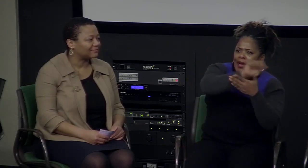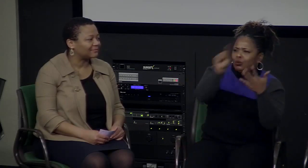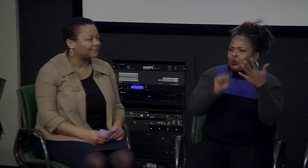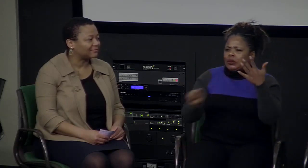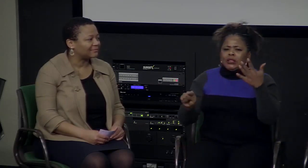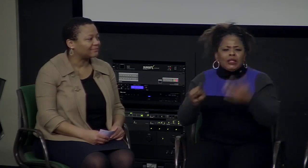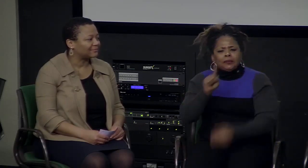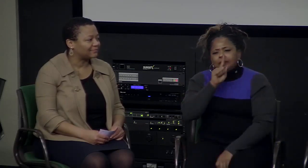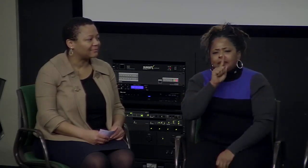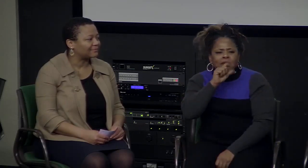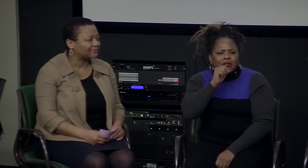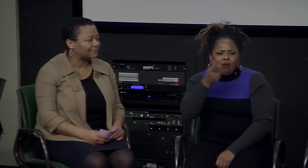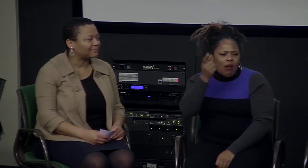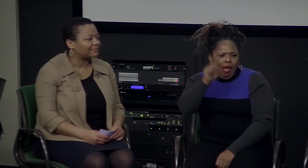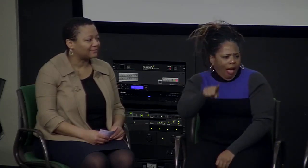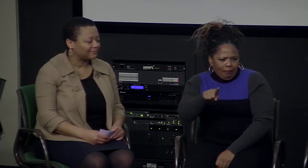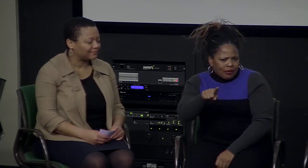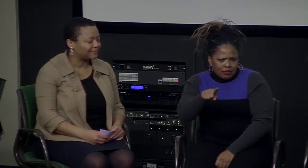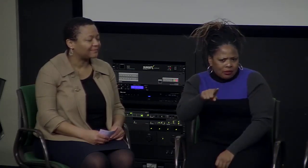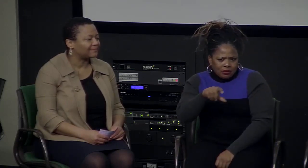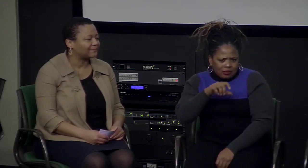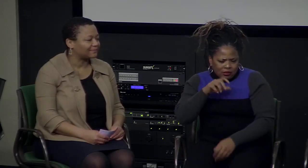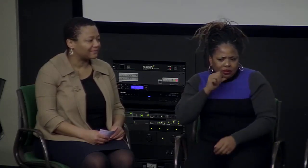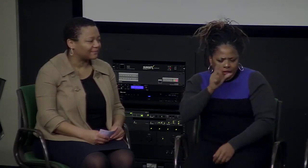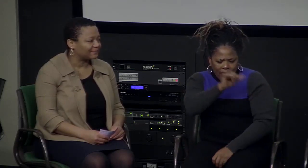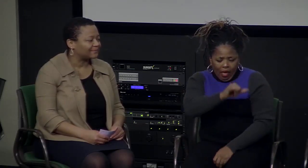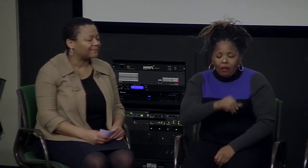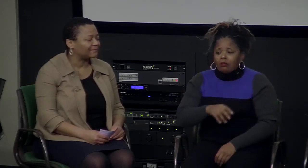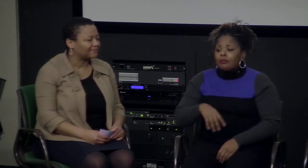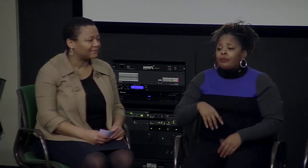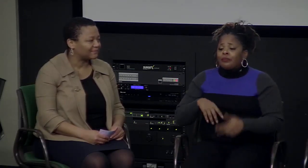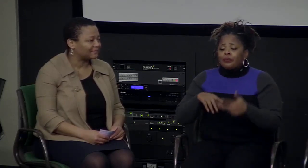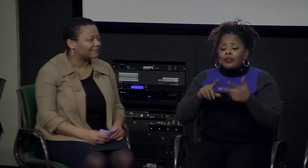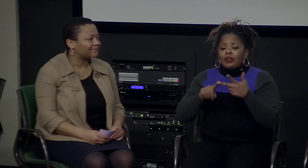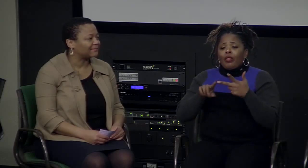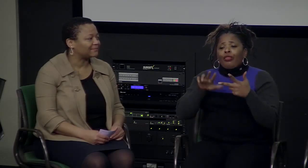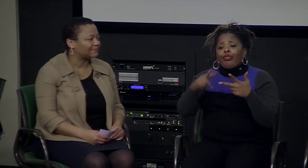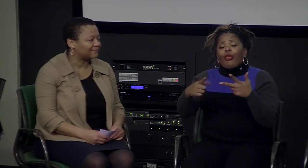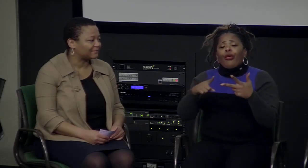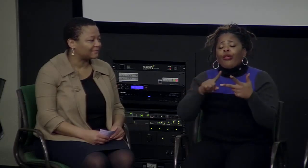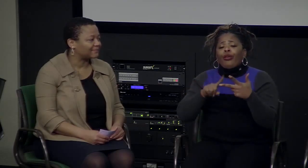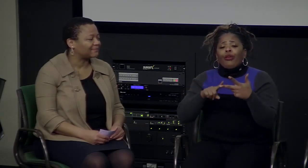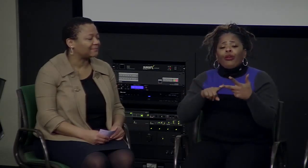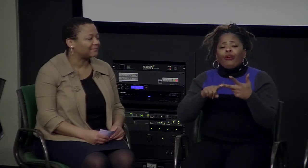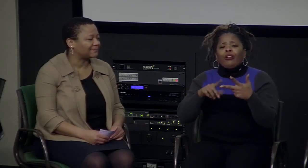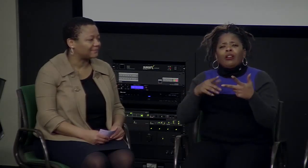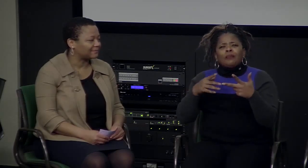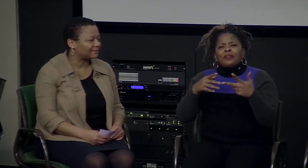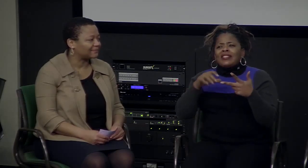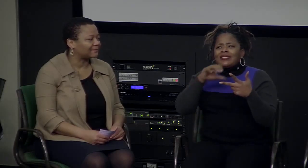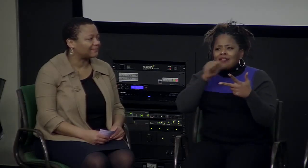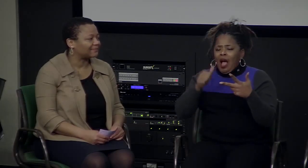person to give them everything from A to Z and that definitely is not going to happen it's not realistic. Third